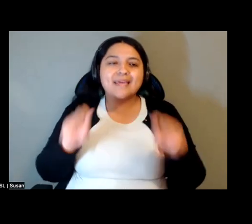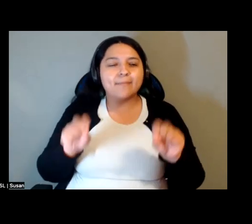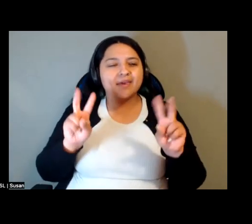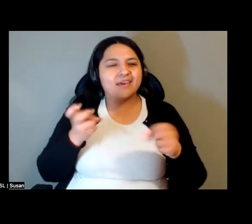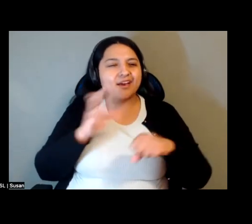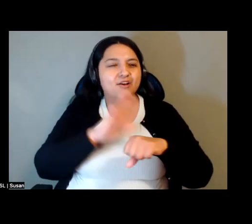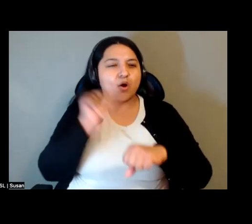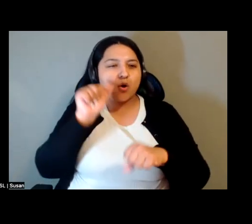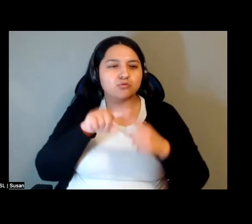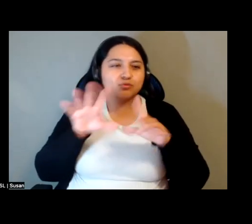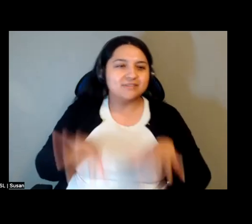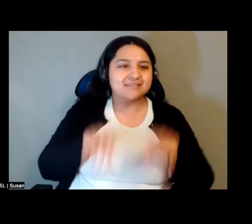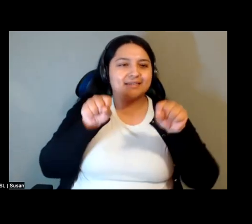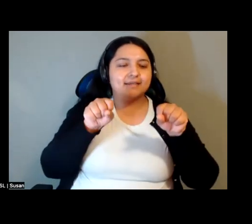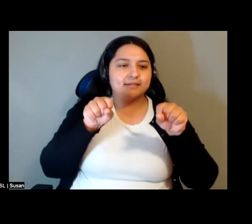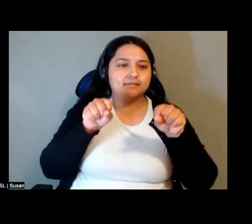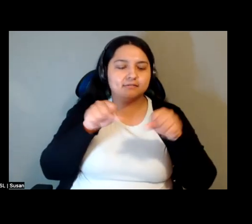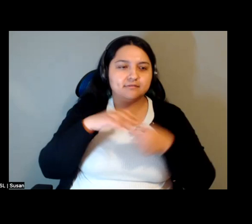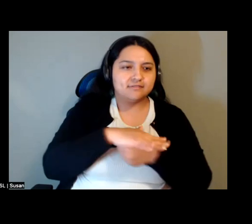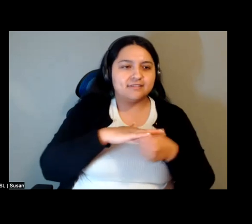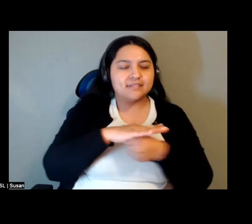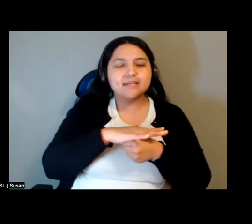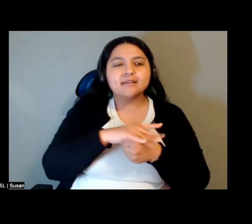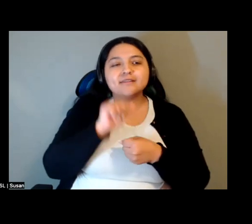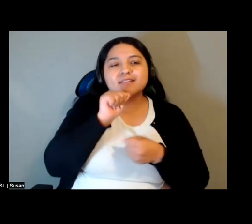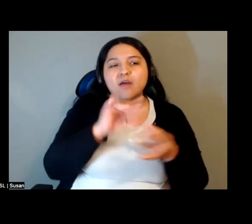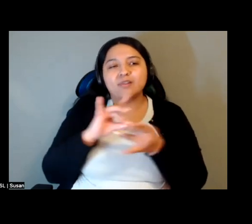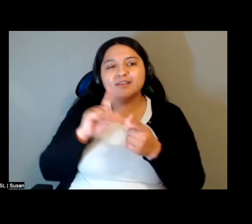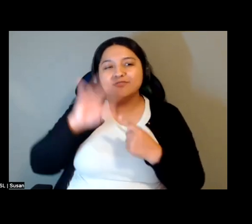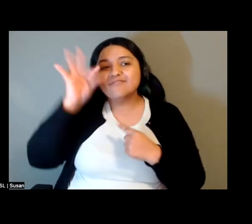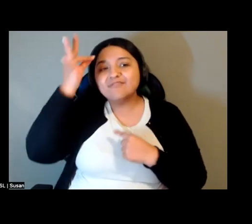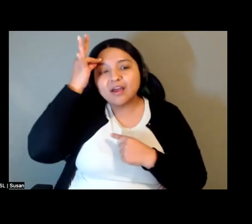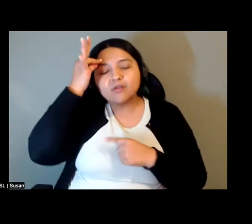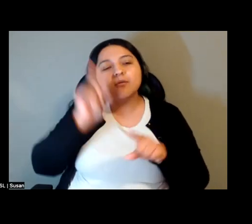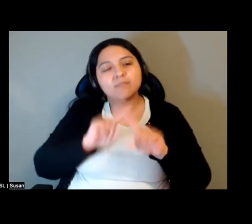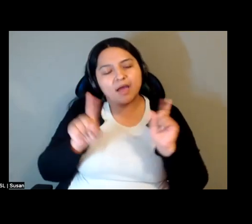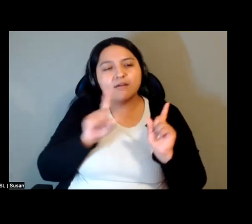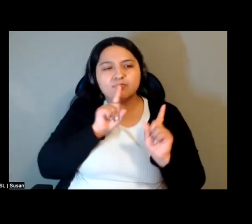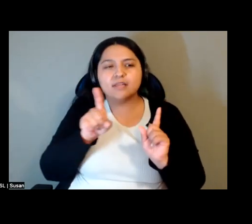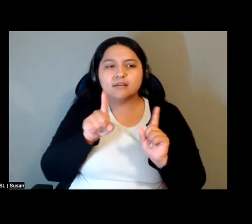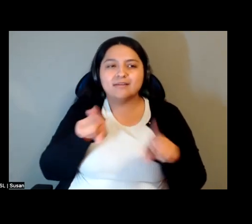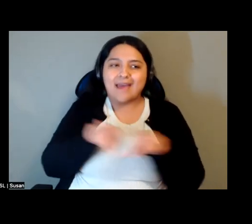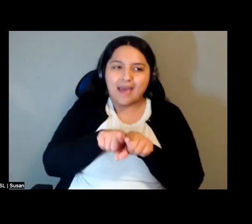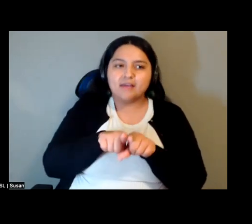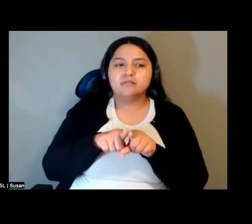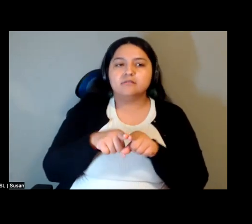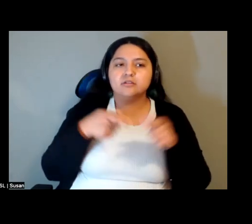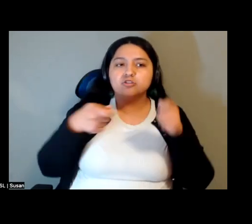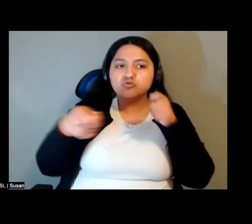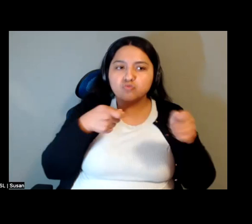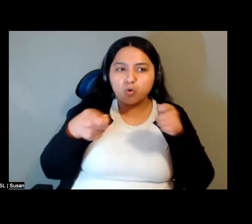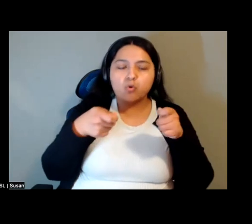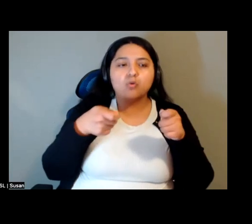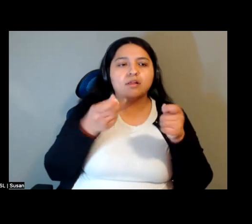of electoral campaigns. I mean it as the democratic control and socialization of public